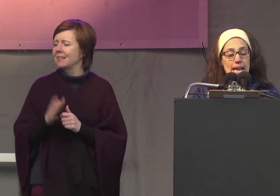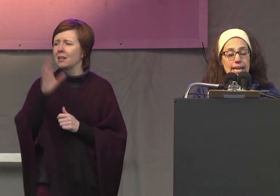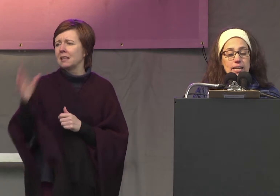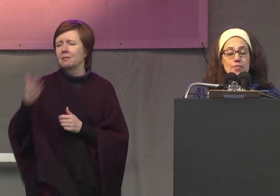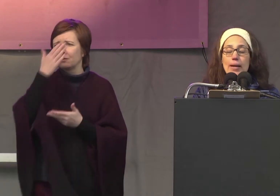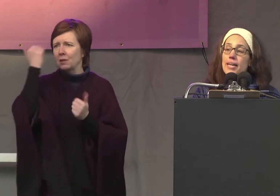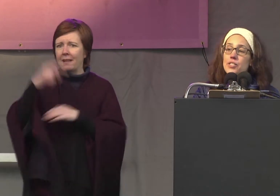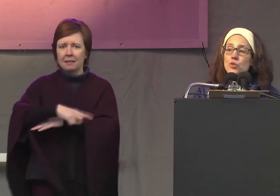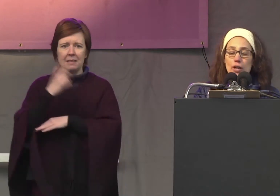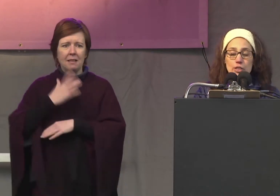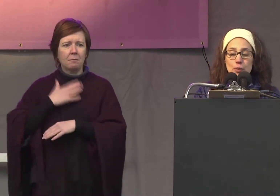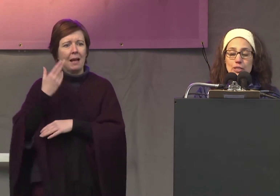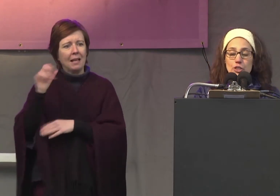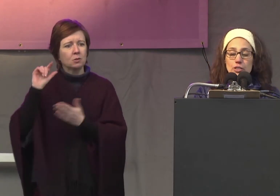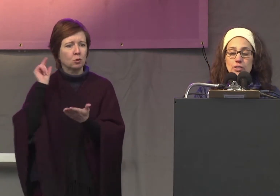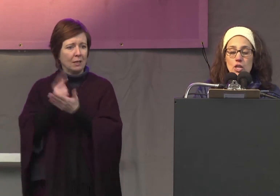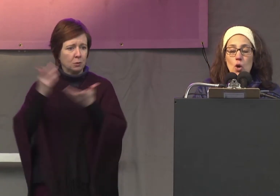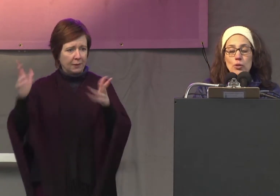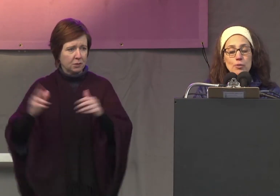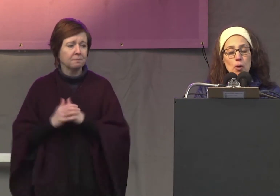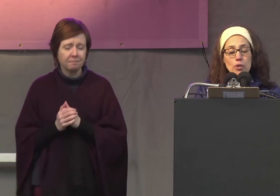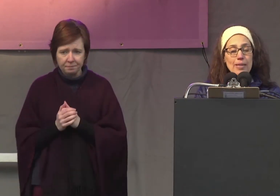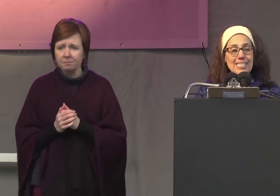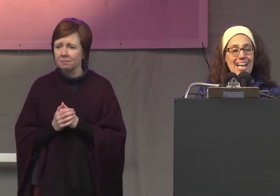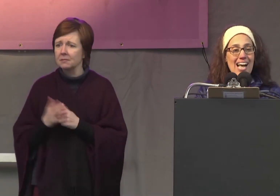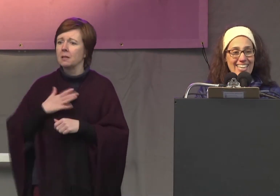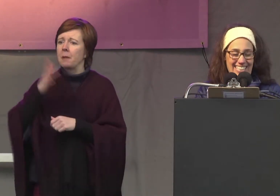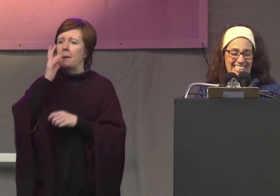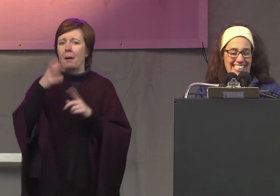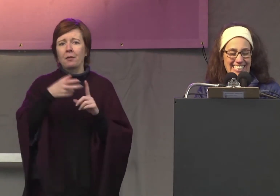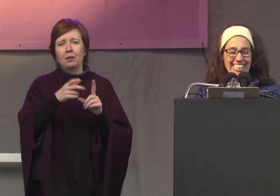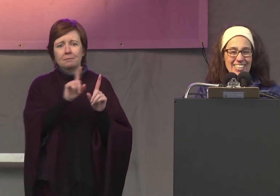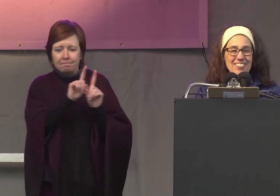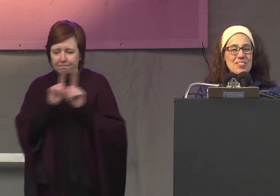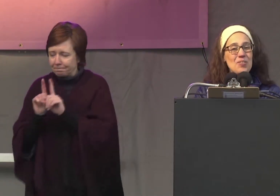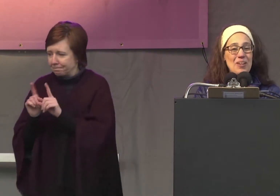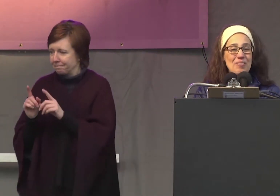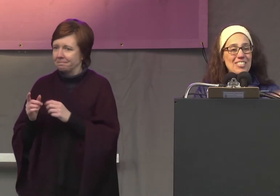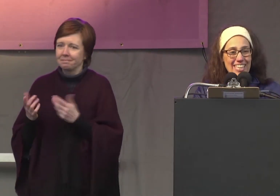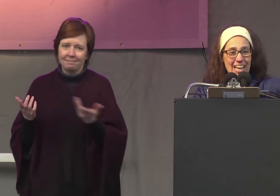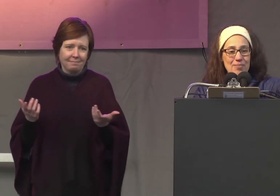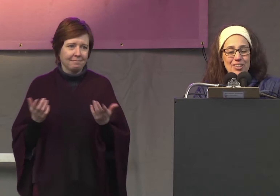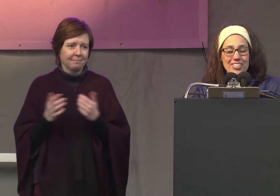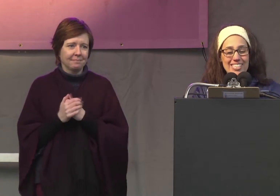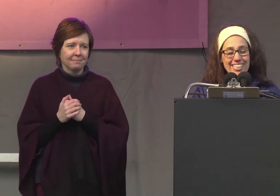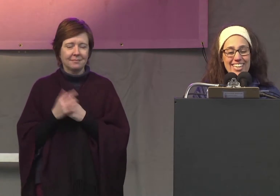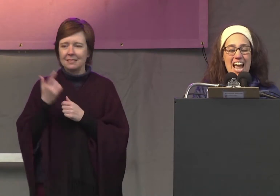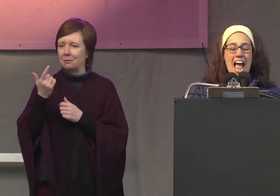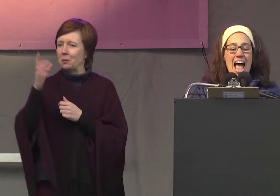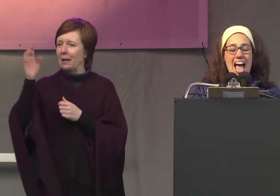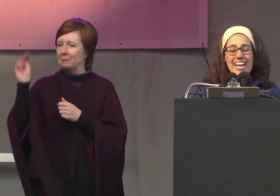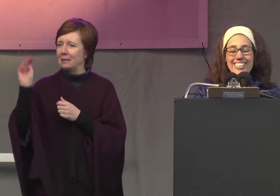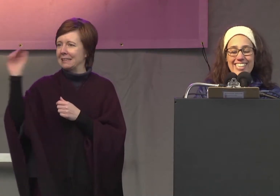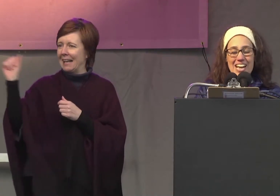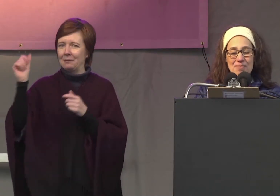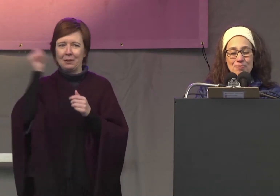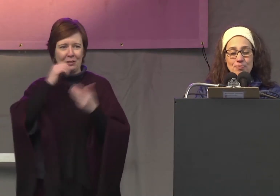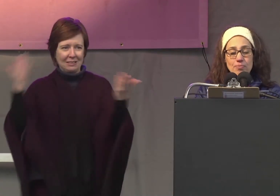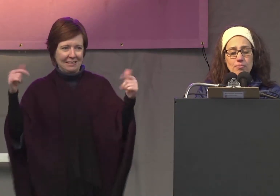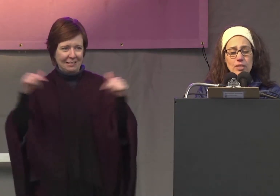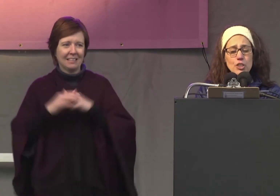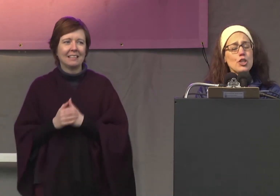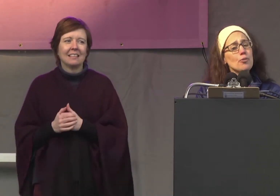forget the day of my high school graduation where she pulled me aside some Guetta Mercy Academy girls here and